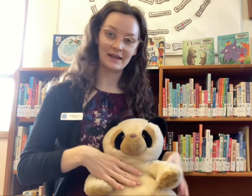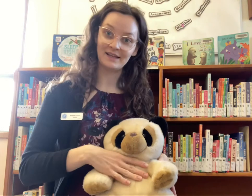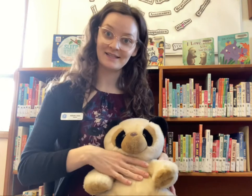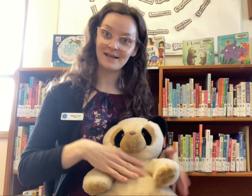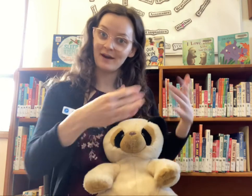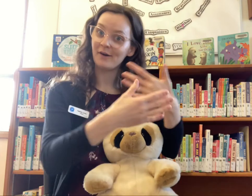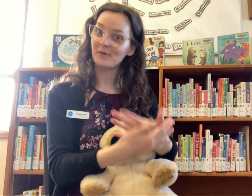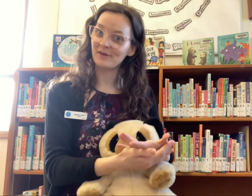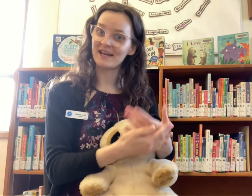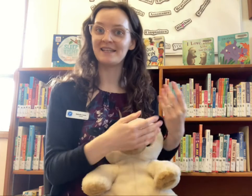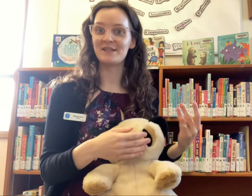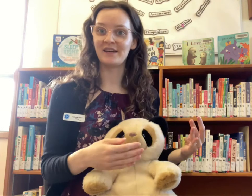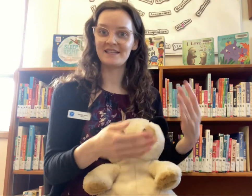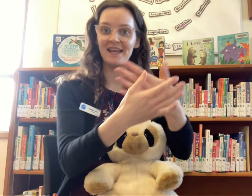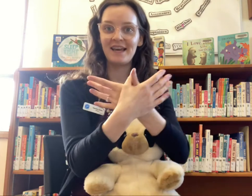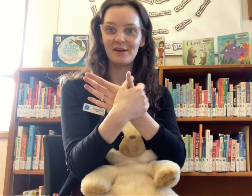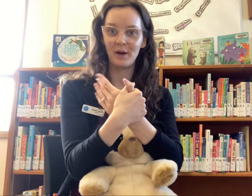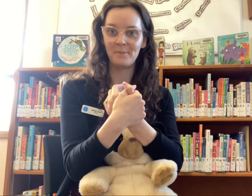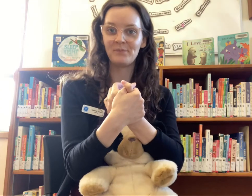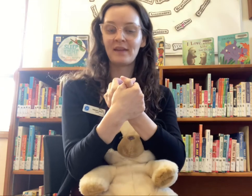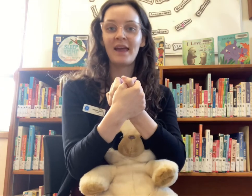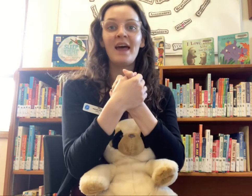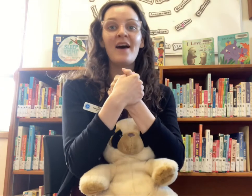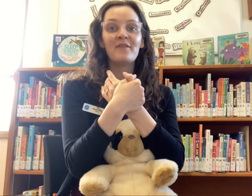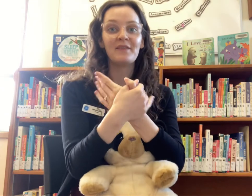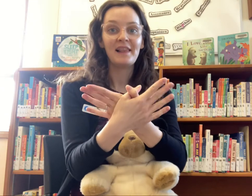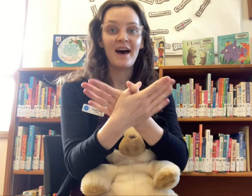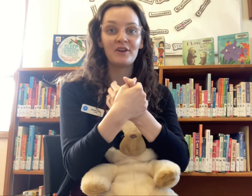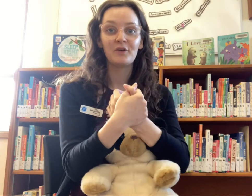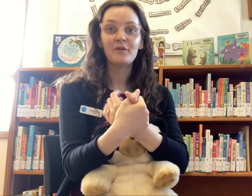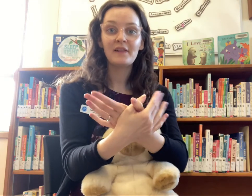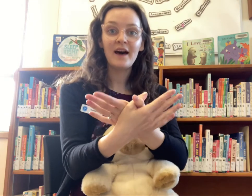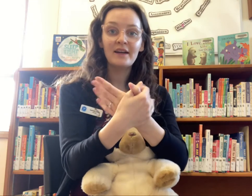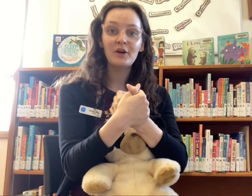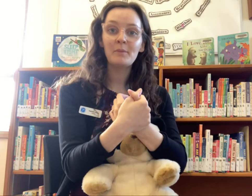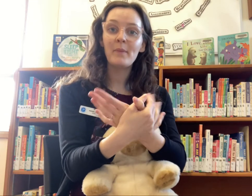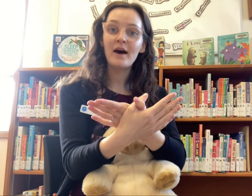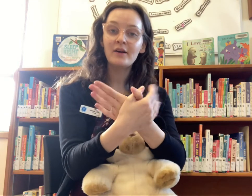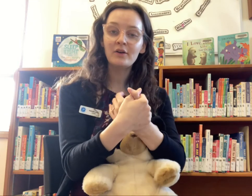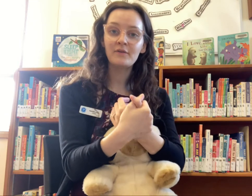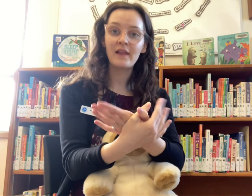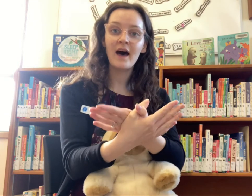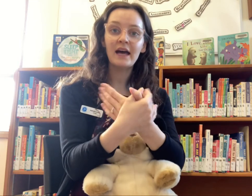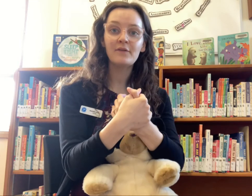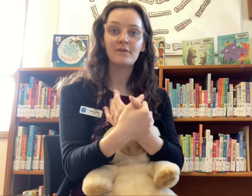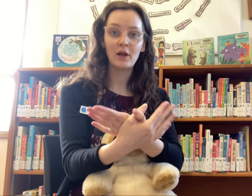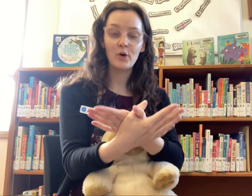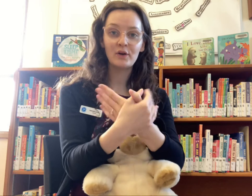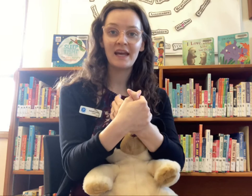little teddy bear around and do it the other way. Flutter Flutter Butterfly Floating